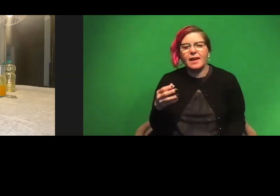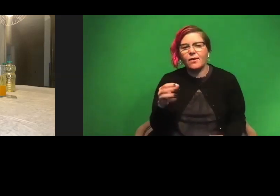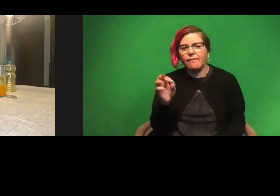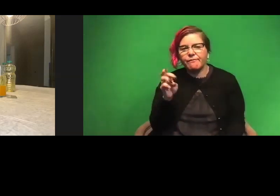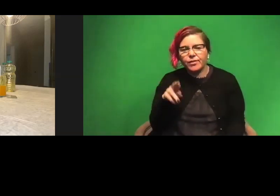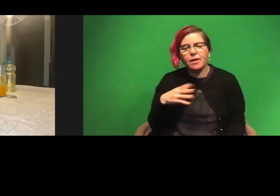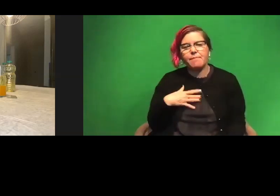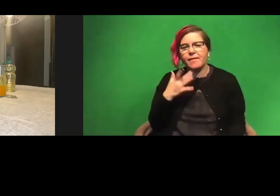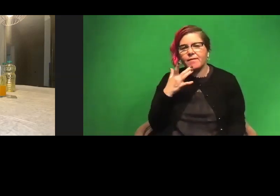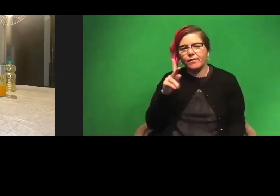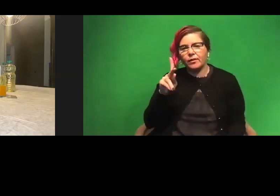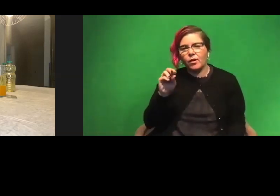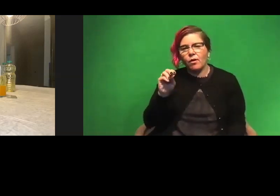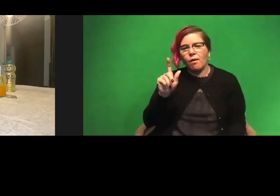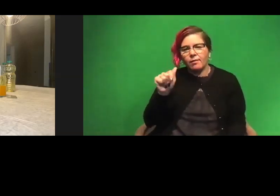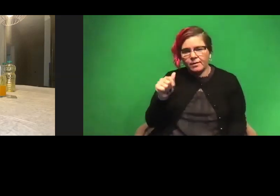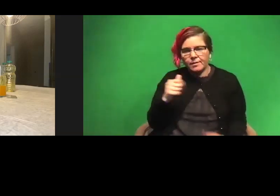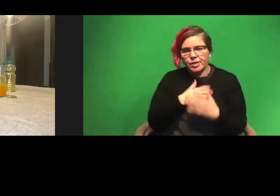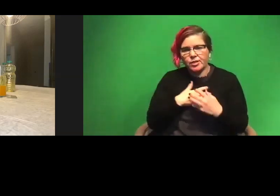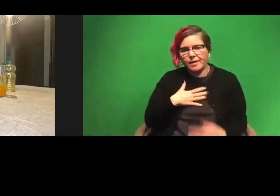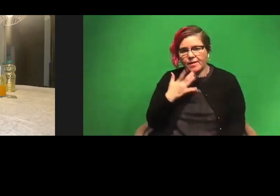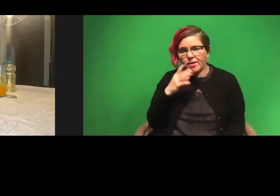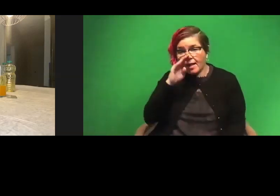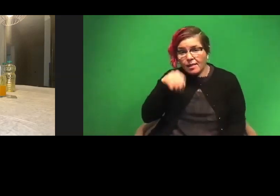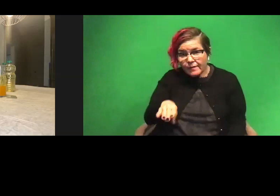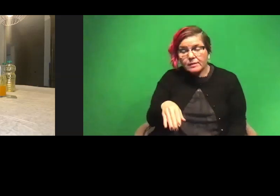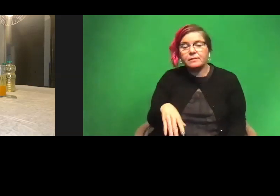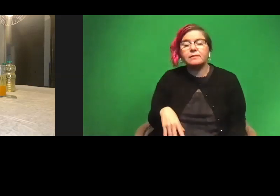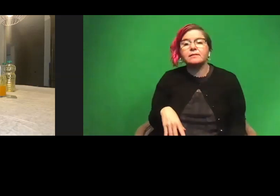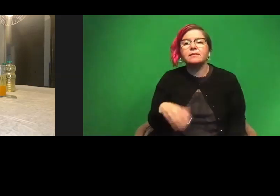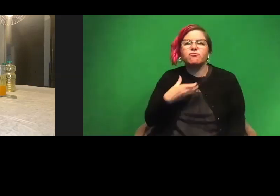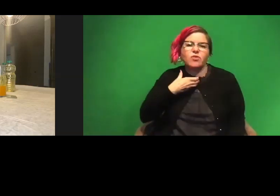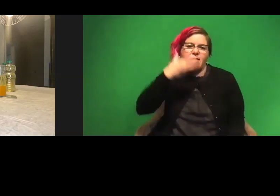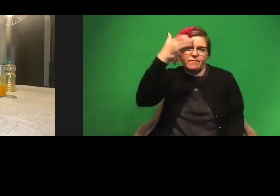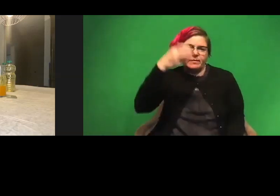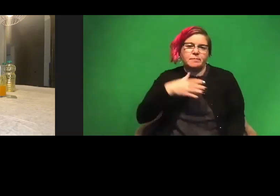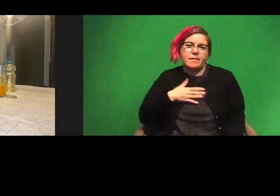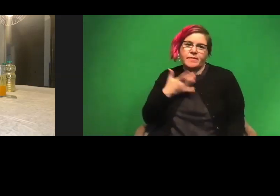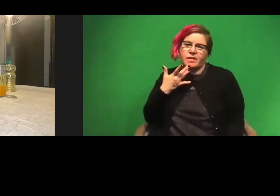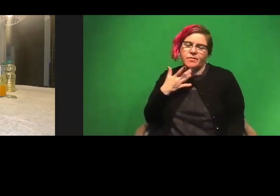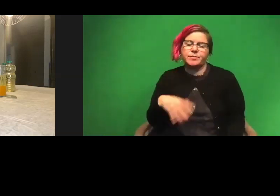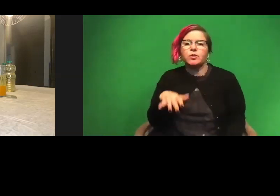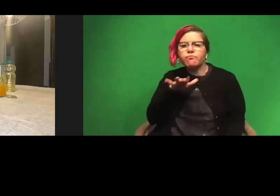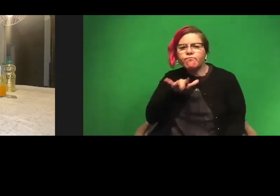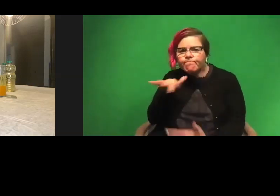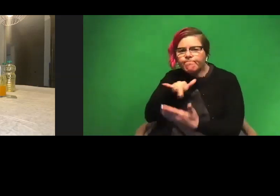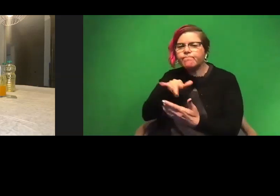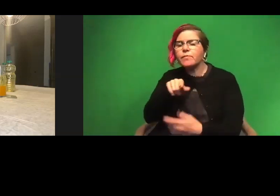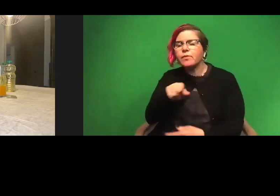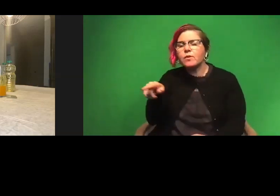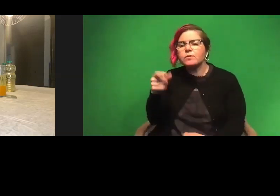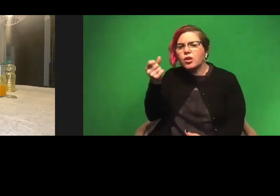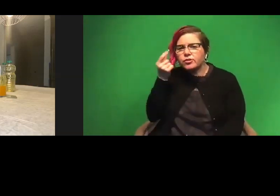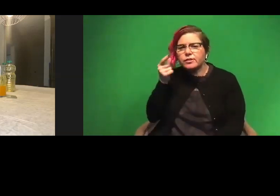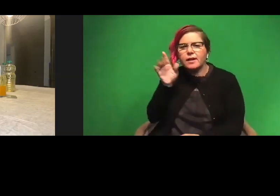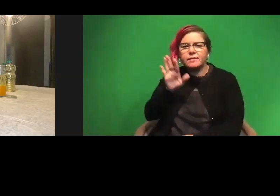animals, koala has been a koala for a long time, elephants and like giraffes. So studying those and just understanding